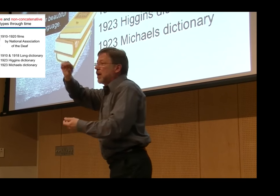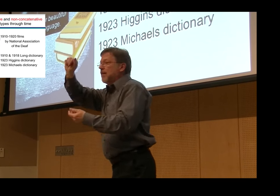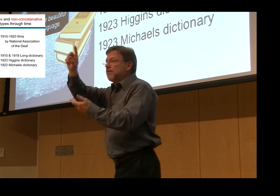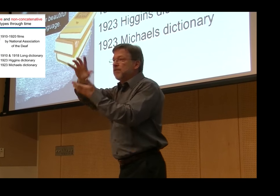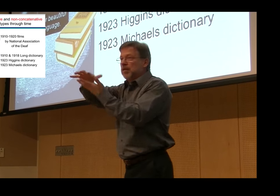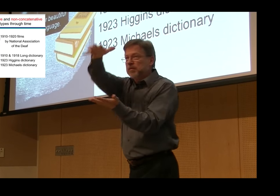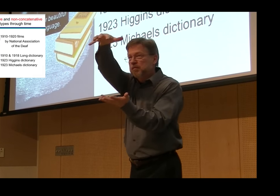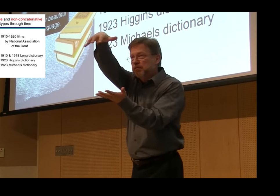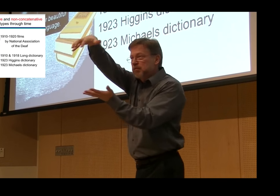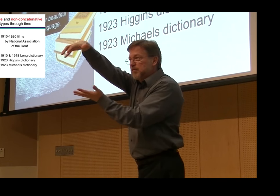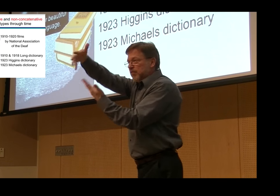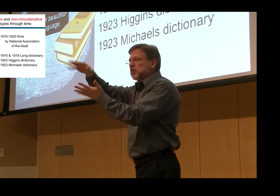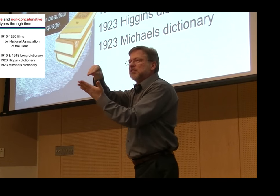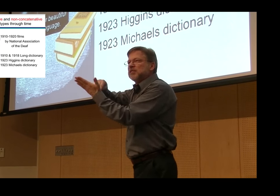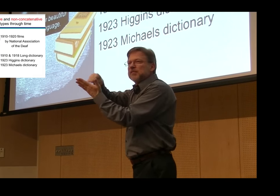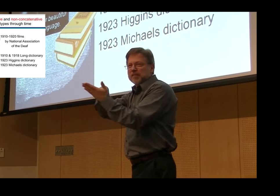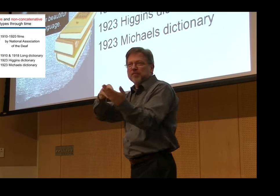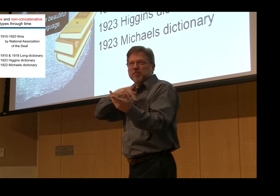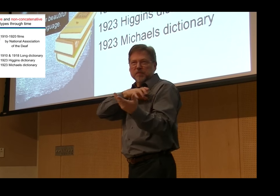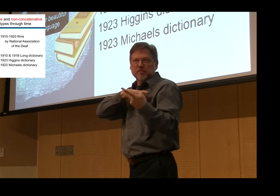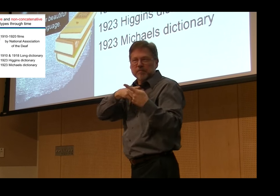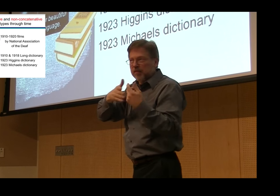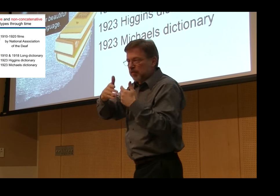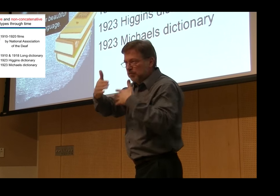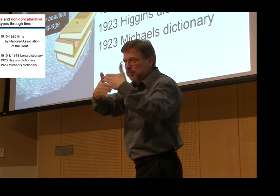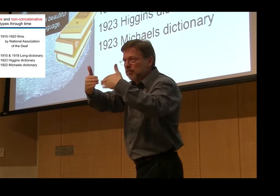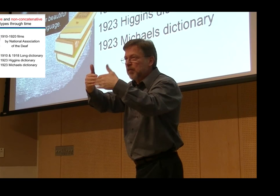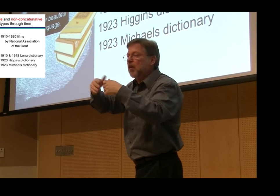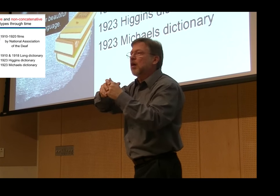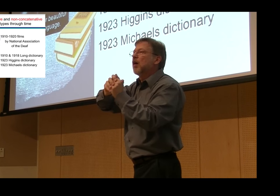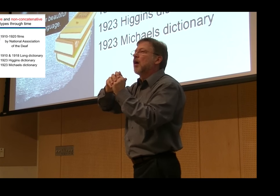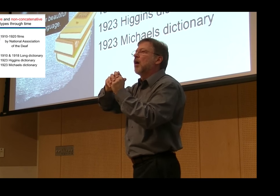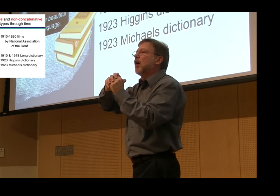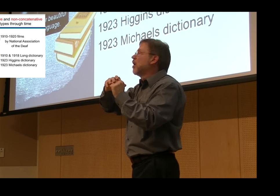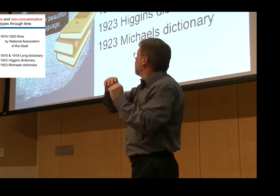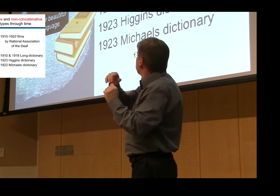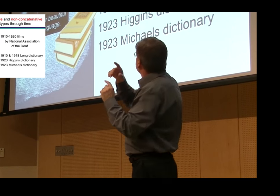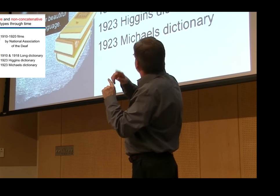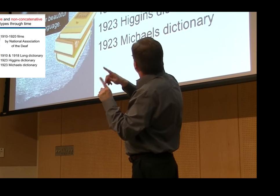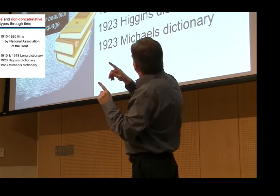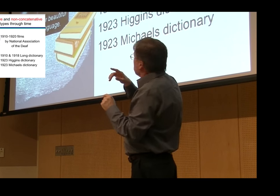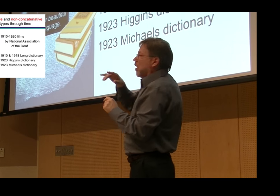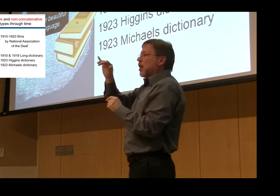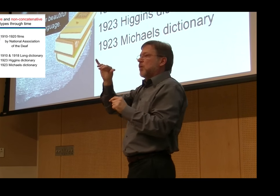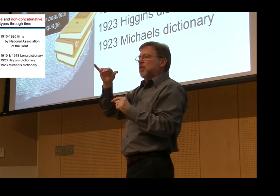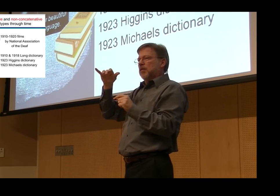We created a database based on our archaeological research. We have the 1910 to